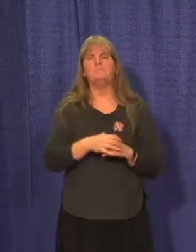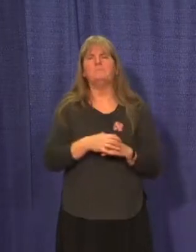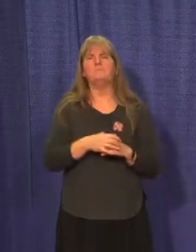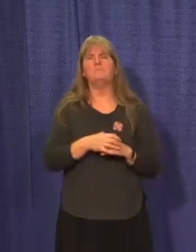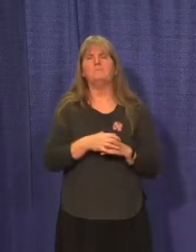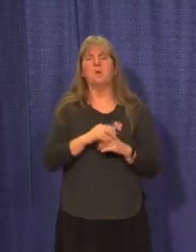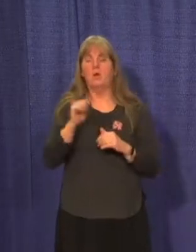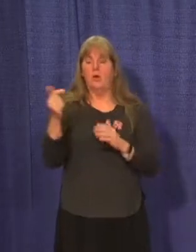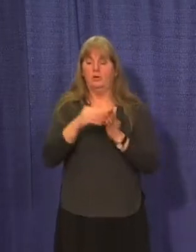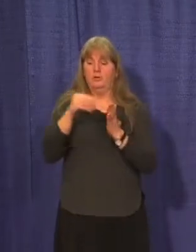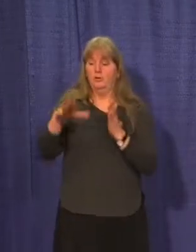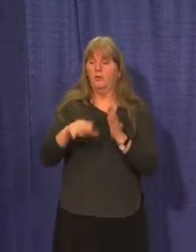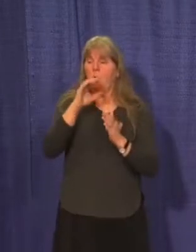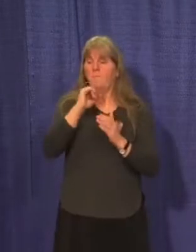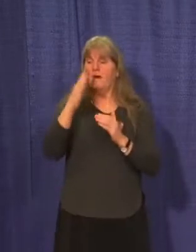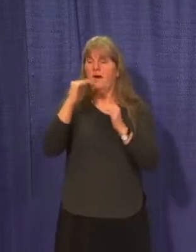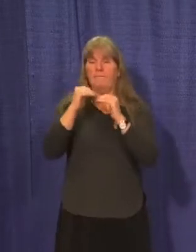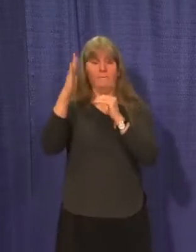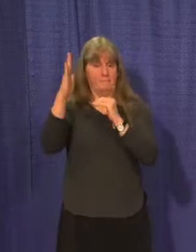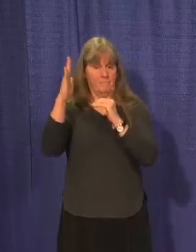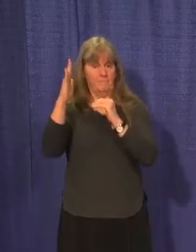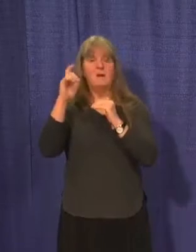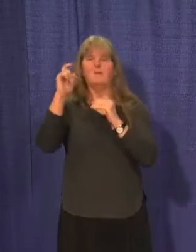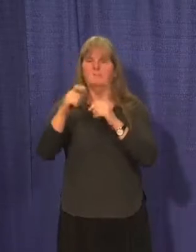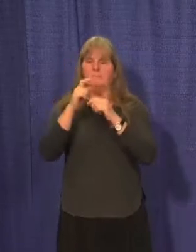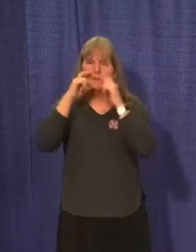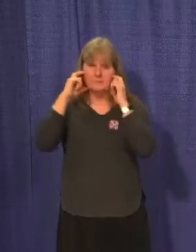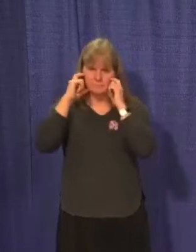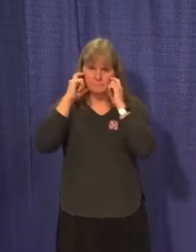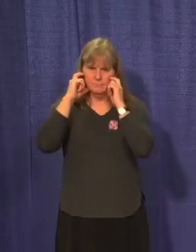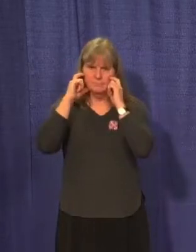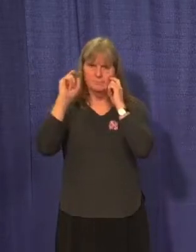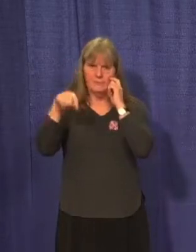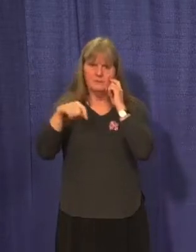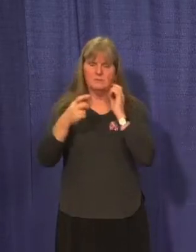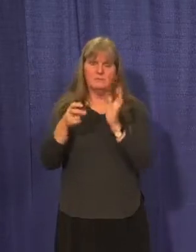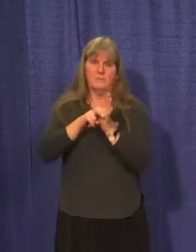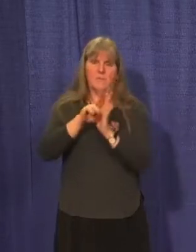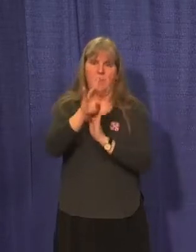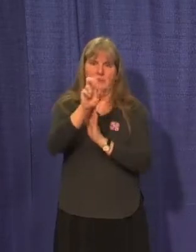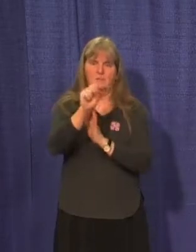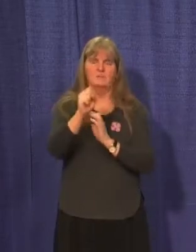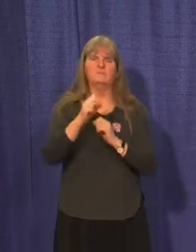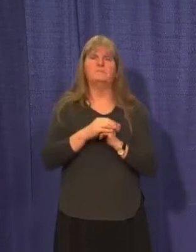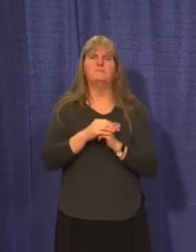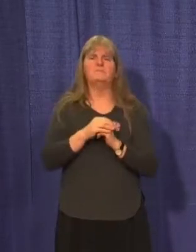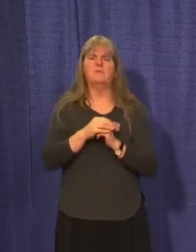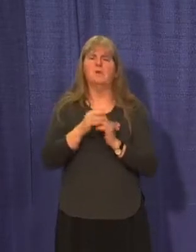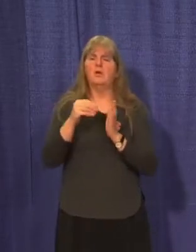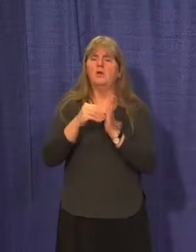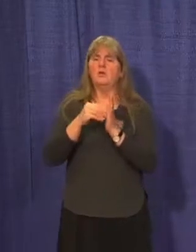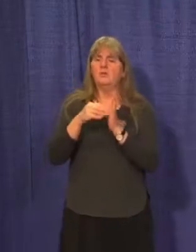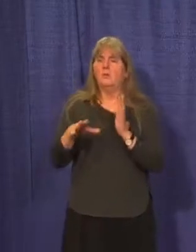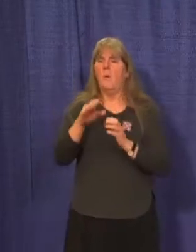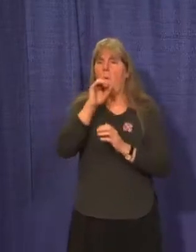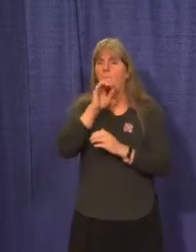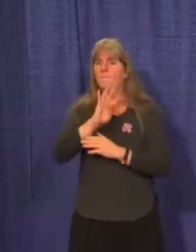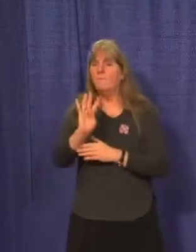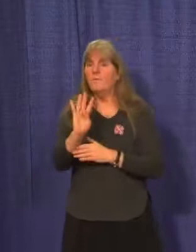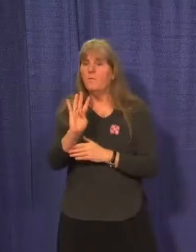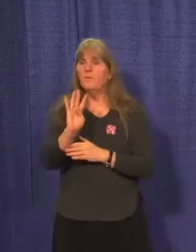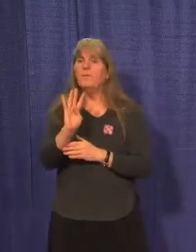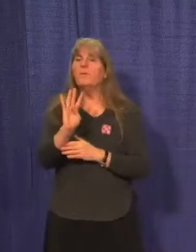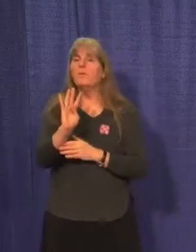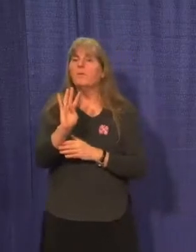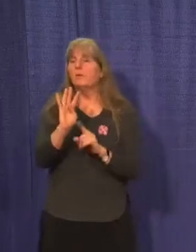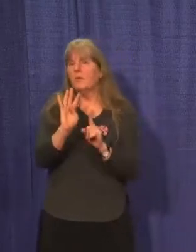All students five years and older must wear a non-medical mask. Students who are four years old and